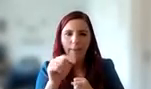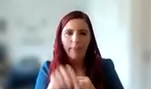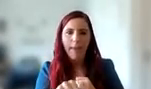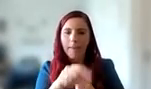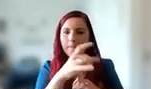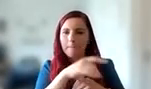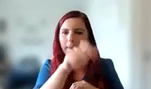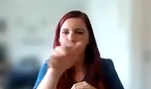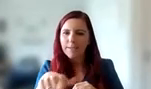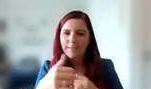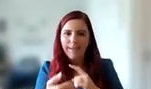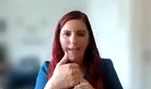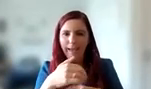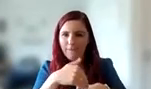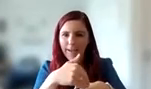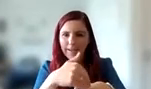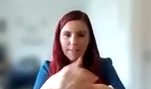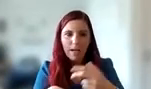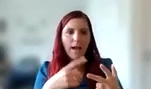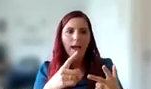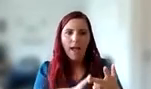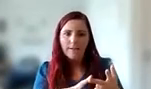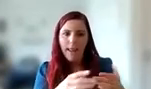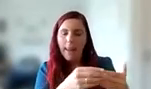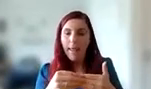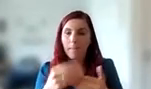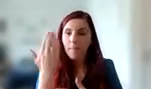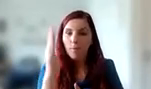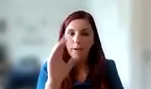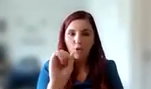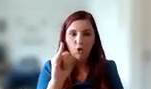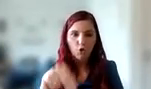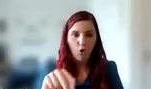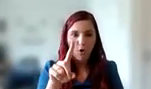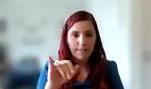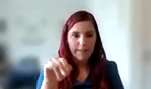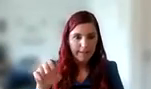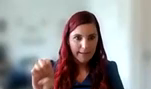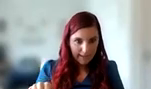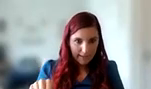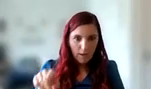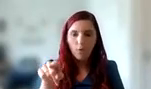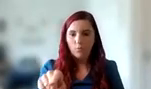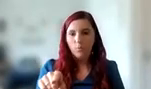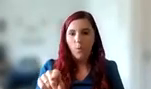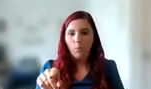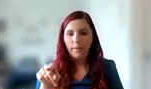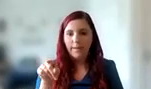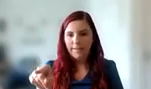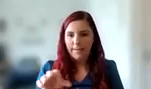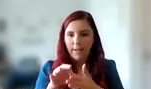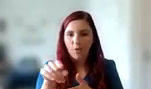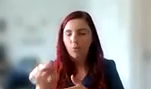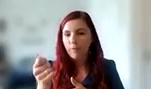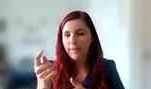in it, is featured in it. And also led by Professor Sean Deneen, who is the PI in this work. We've recently been successful in getting